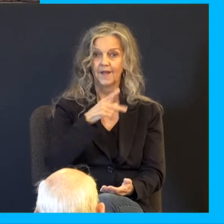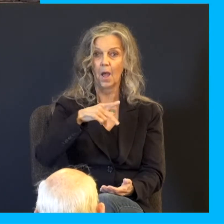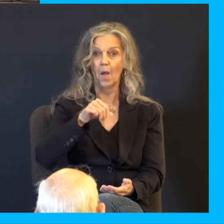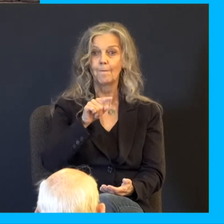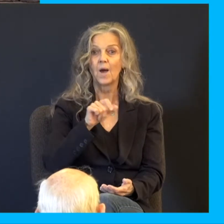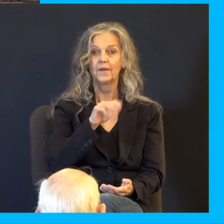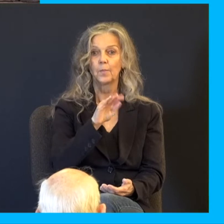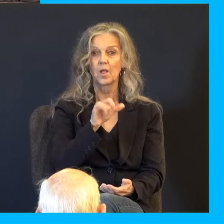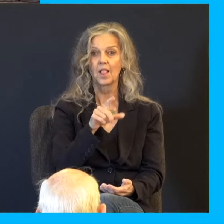It's been a few days.